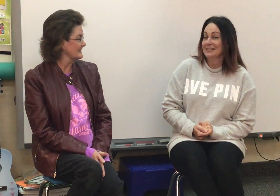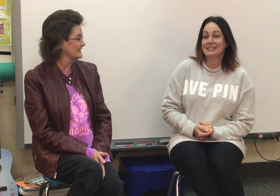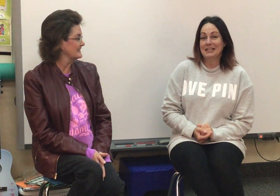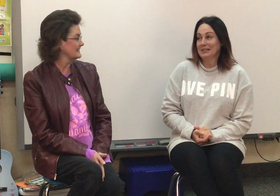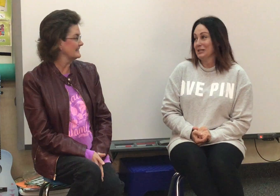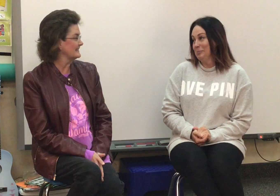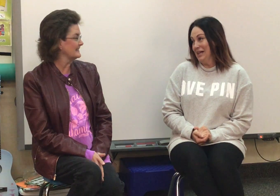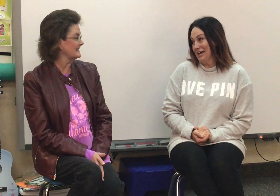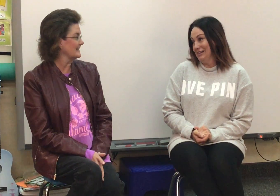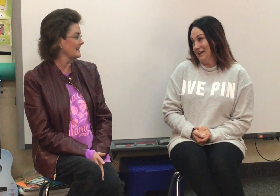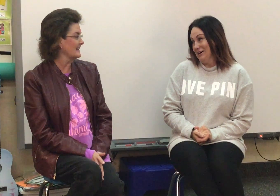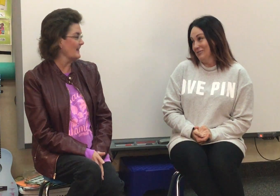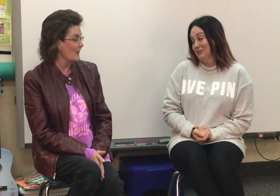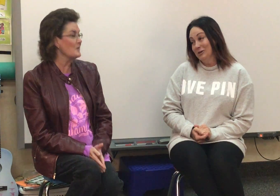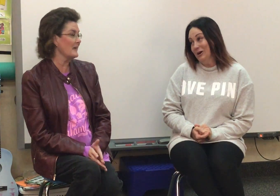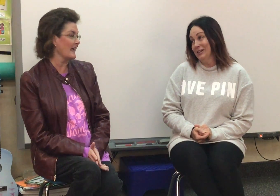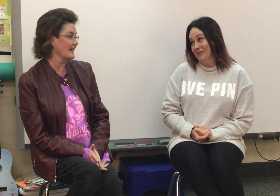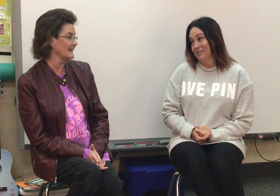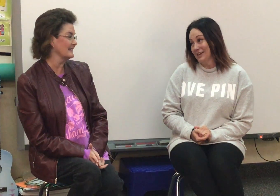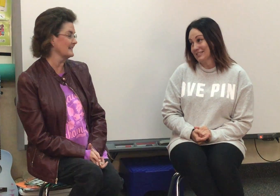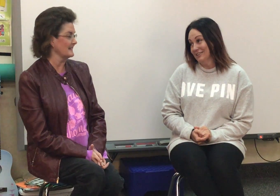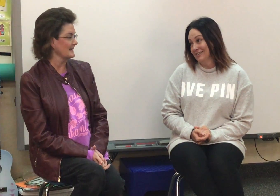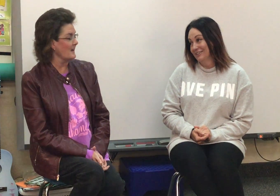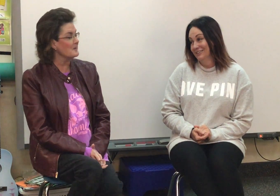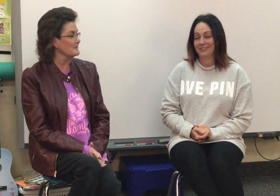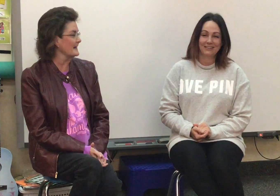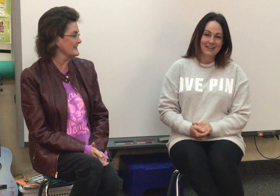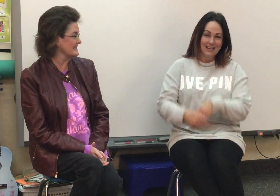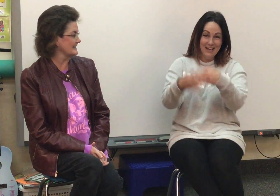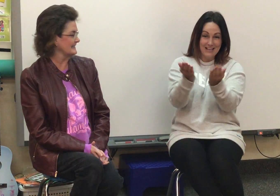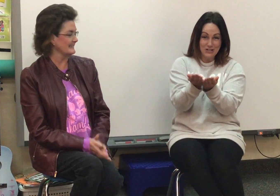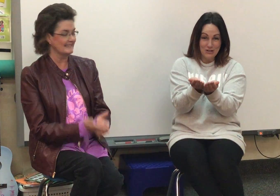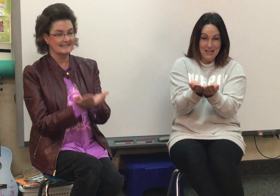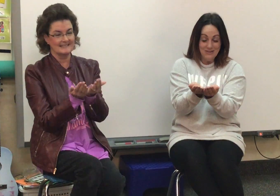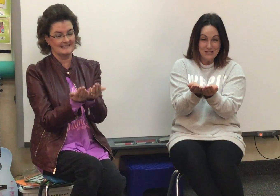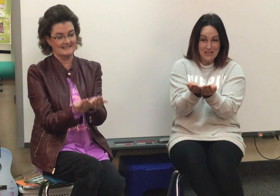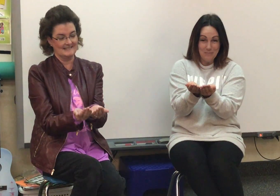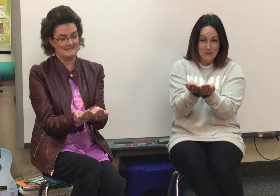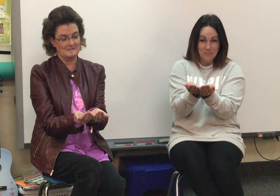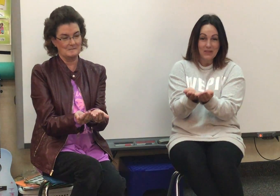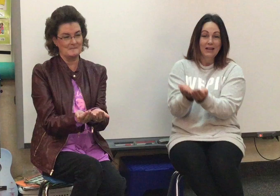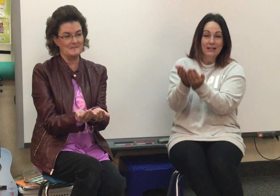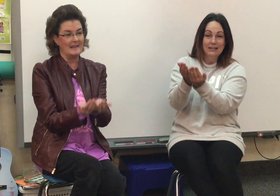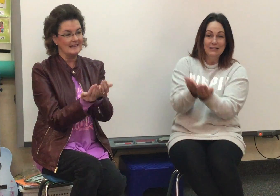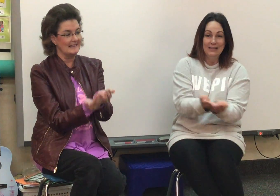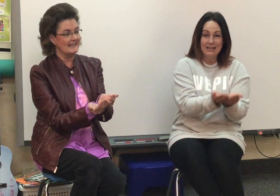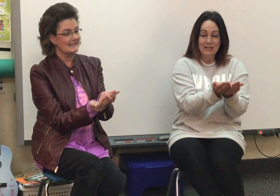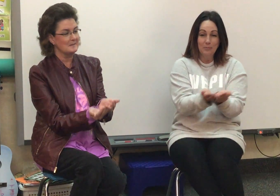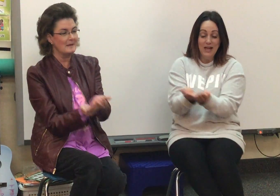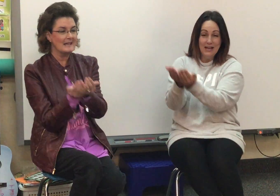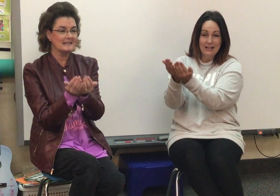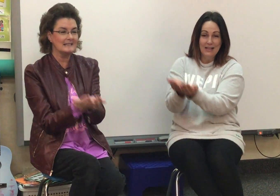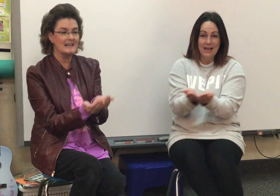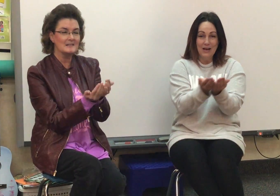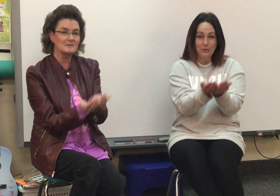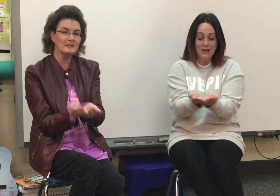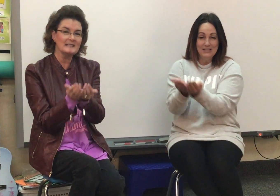Let's sing Little Black Cloud. You know I love that song. Alright. Okay, get your clouds up. Little black cloud went